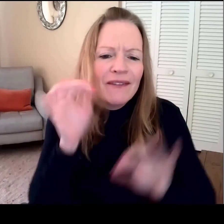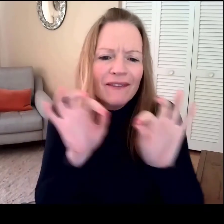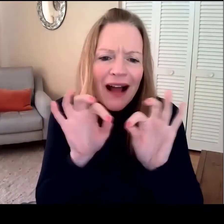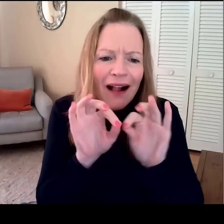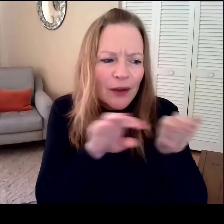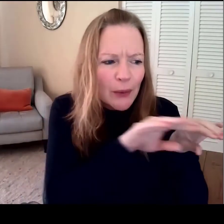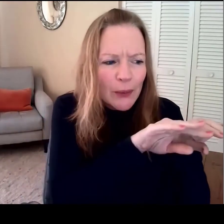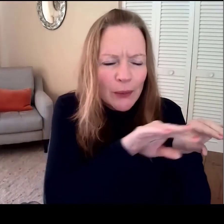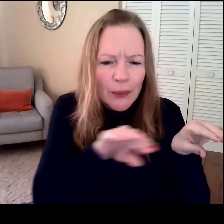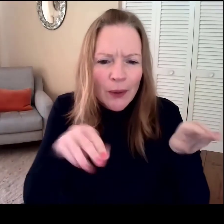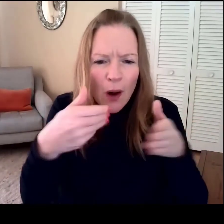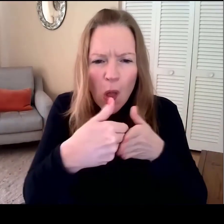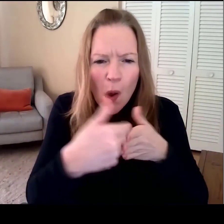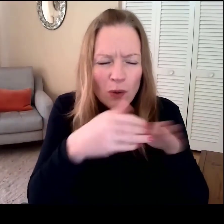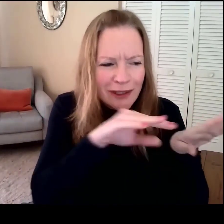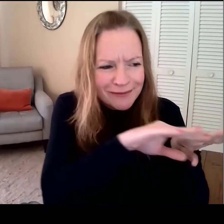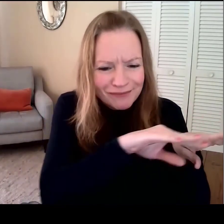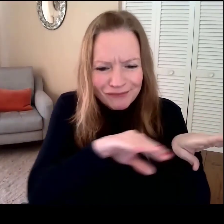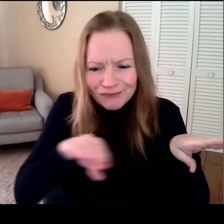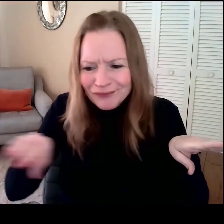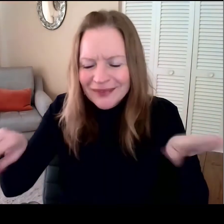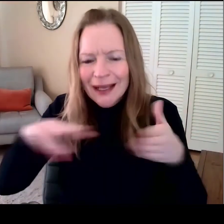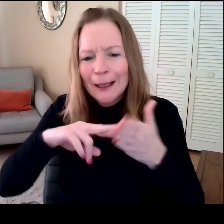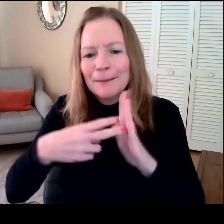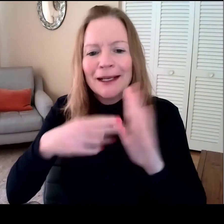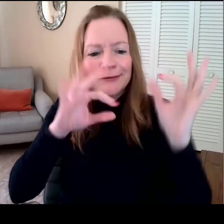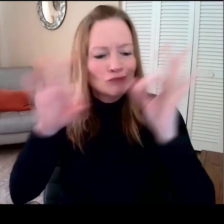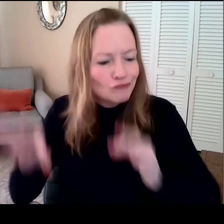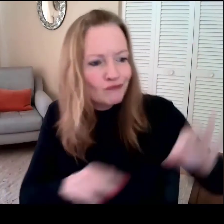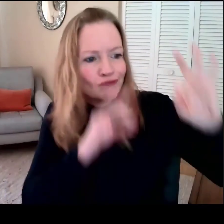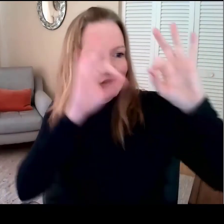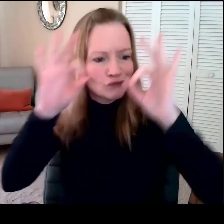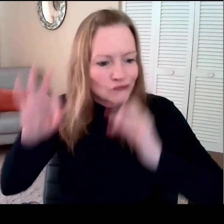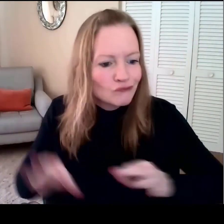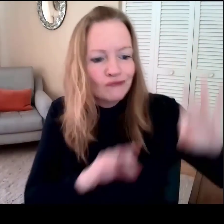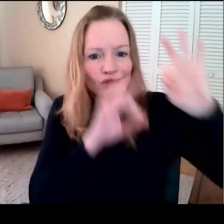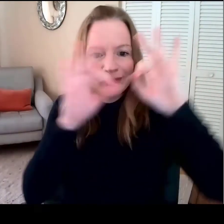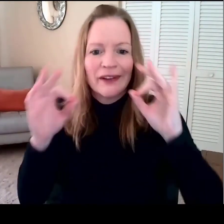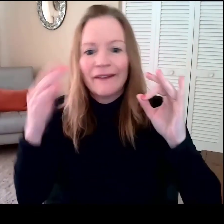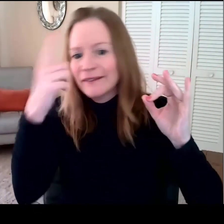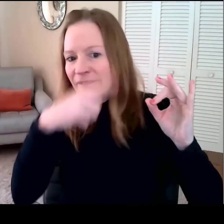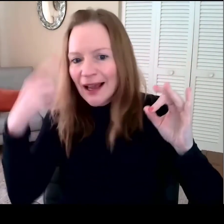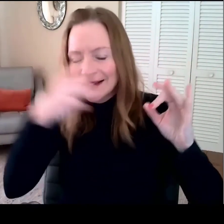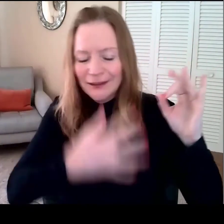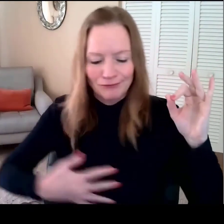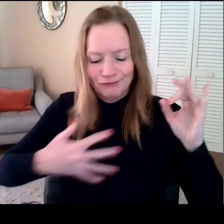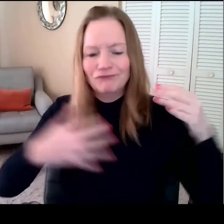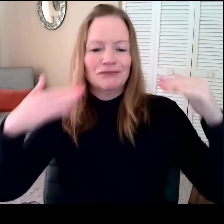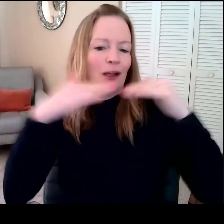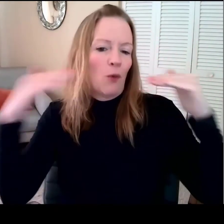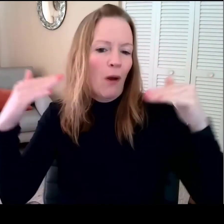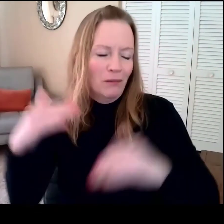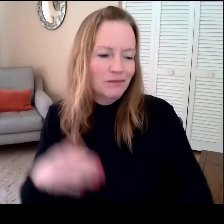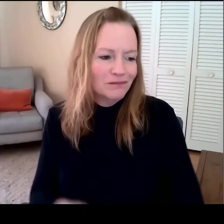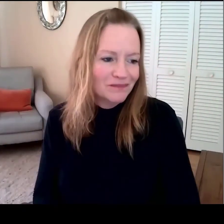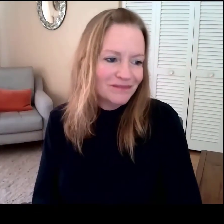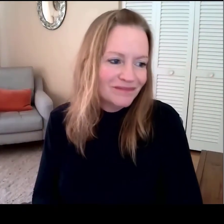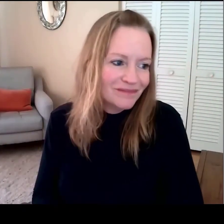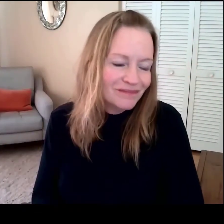preference. If values hover around the line of zero, that means equal looking at the body and face.